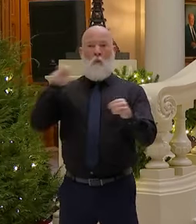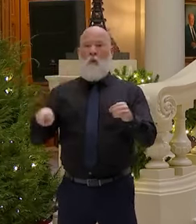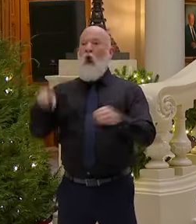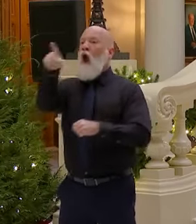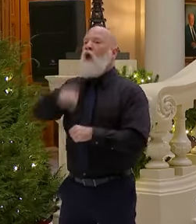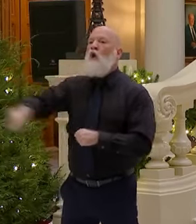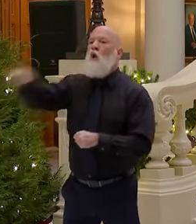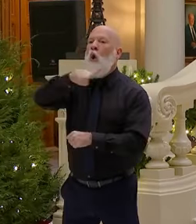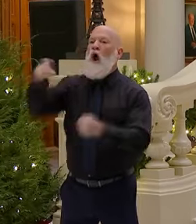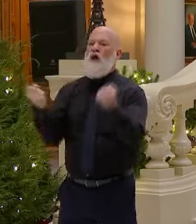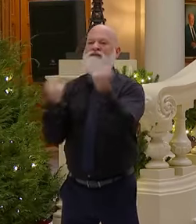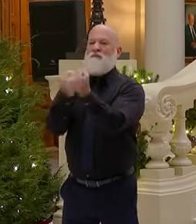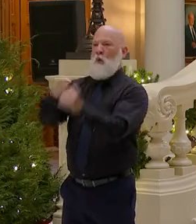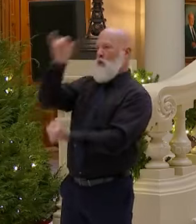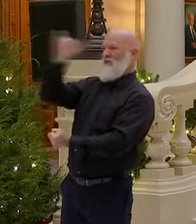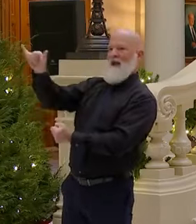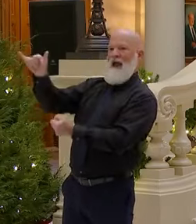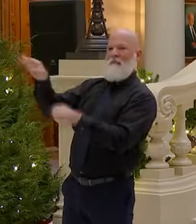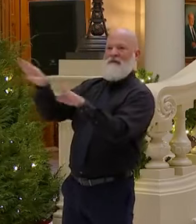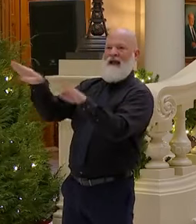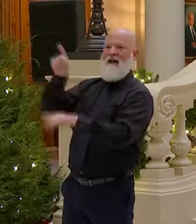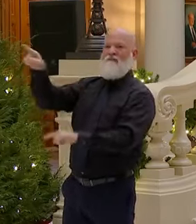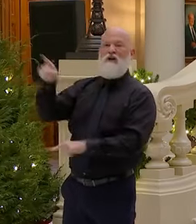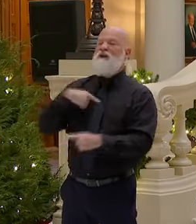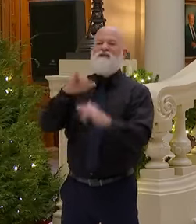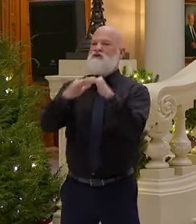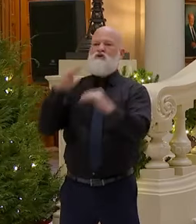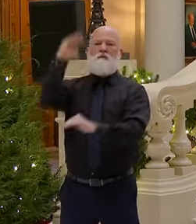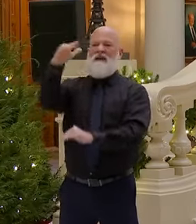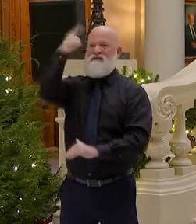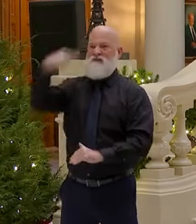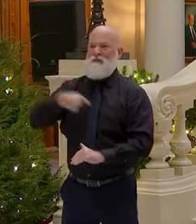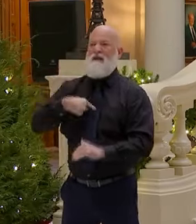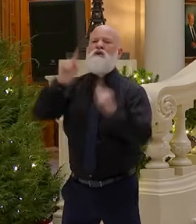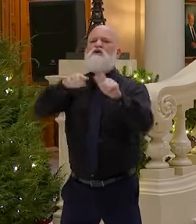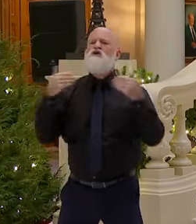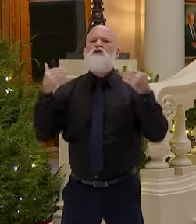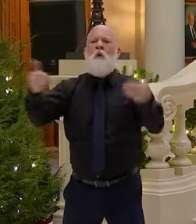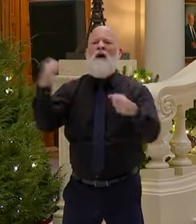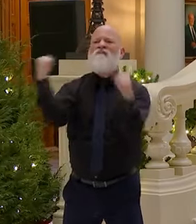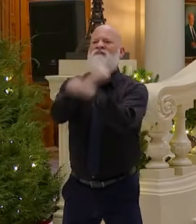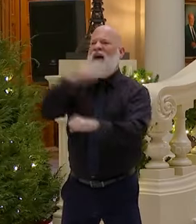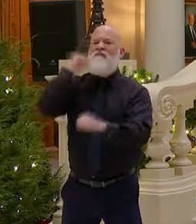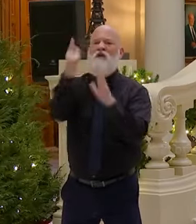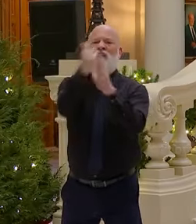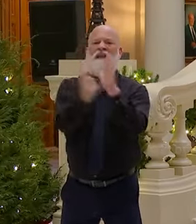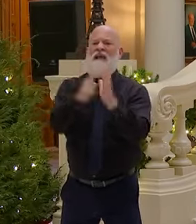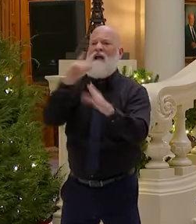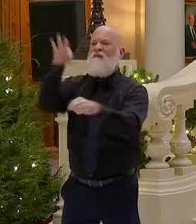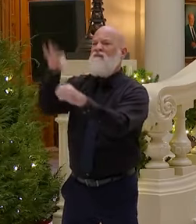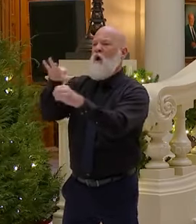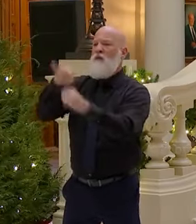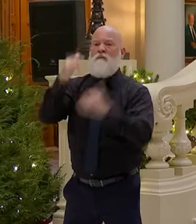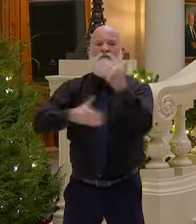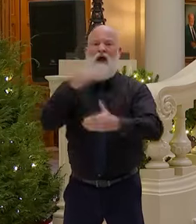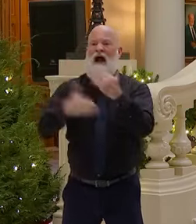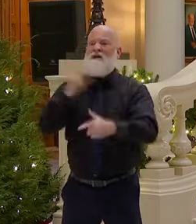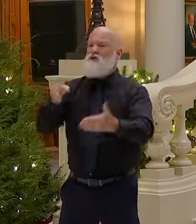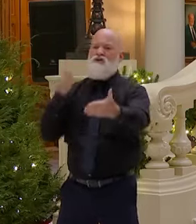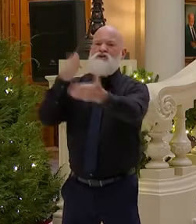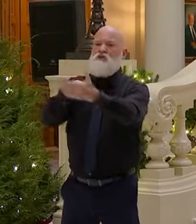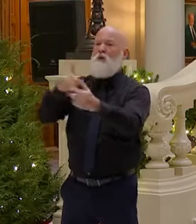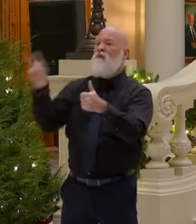It's too much. Yes, fight for every legal vote. Go through your due process. We encourage you. Use your First Amendment. That's fine.